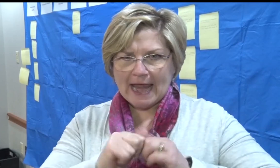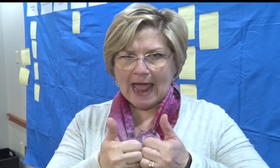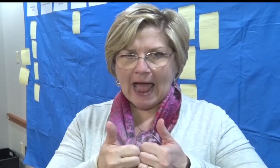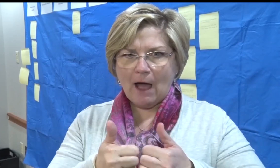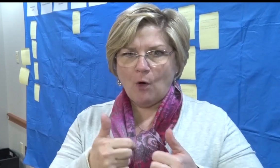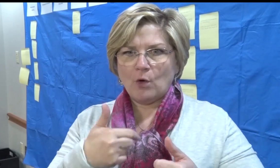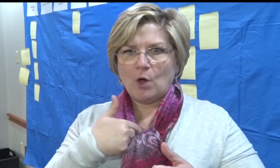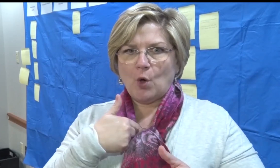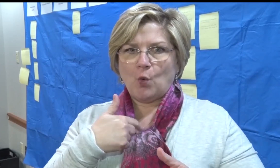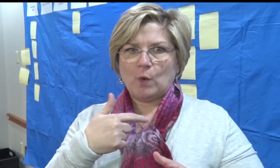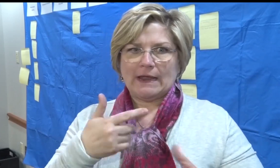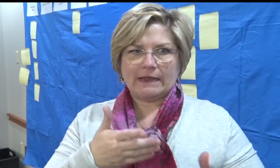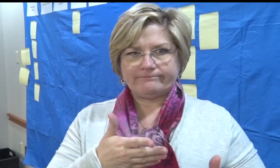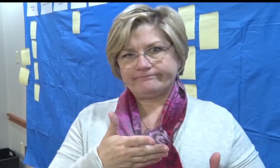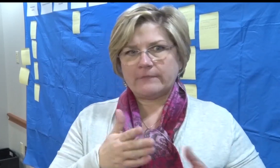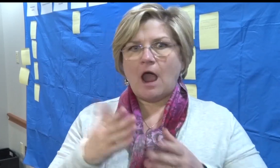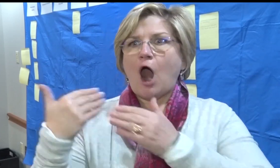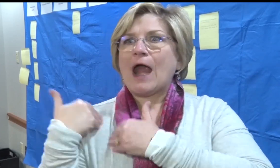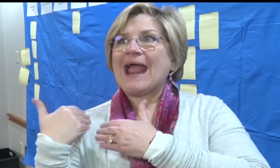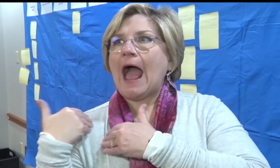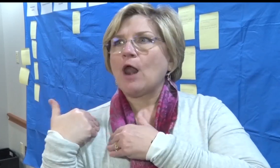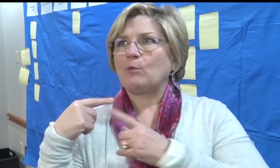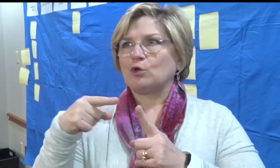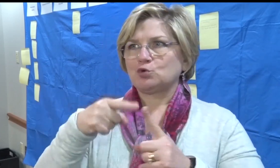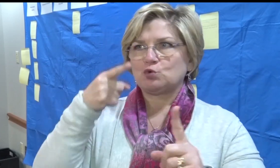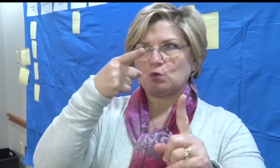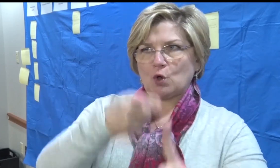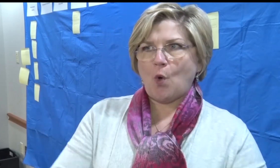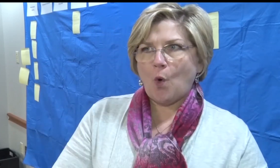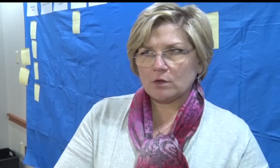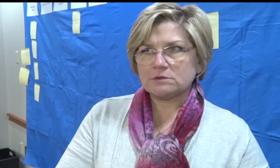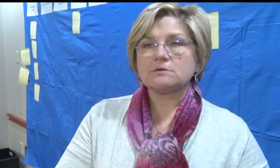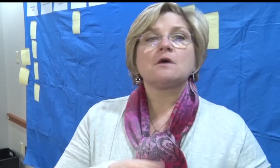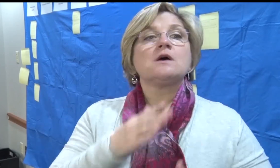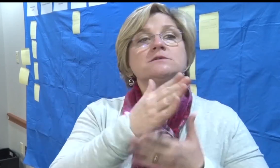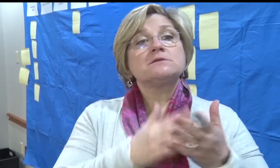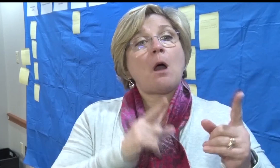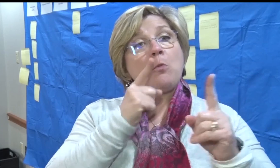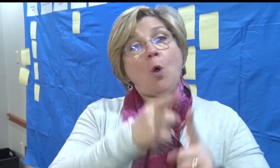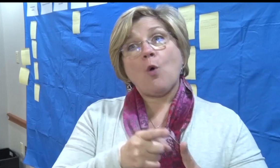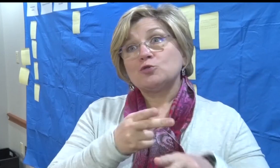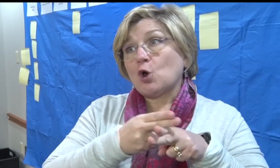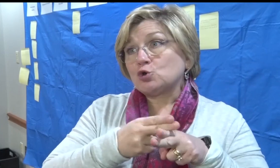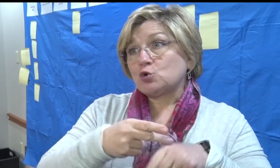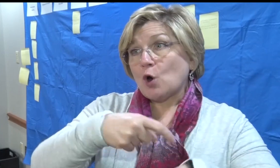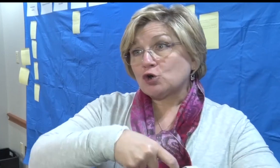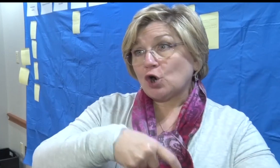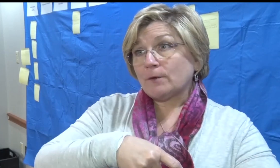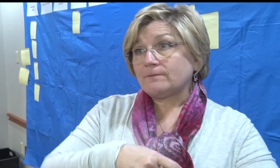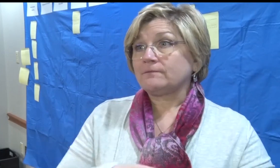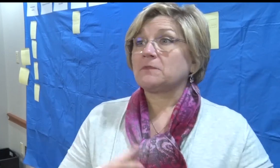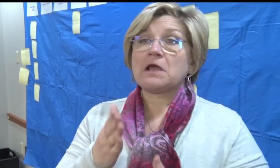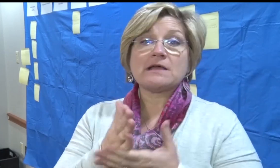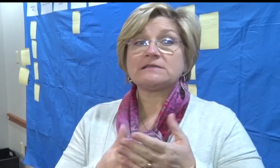committed to looking at how we are accountable to those goals. Some of the goals are short-term,